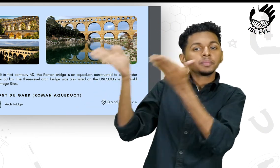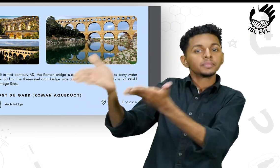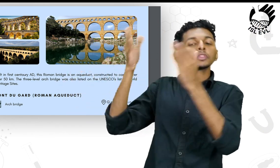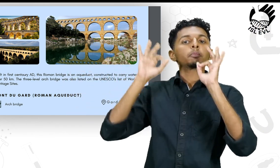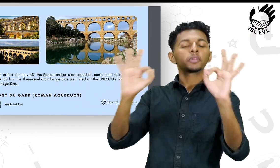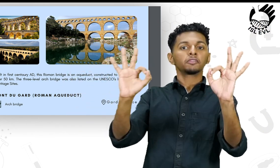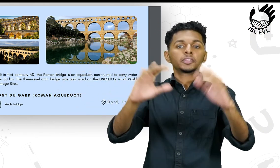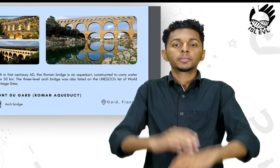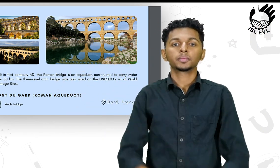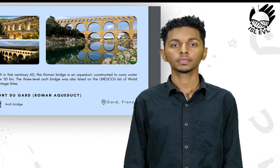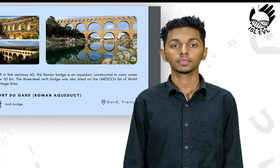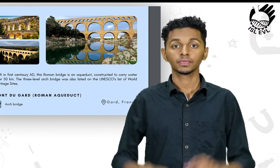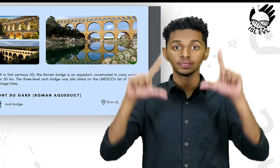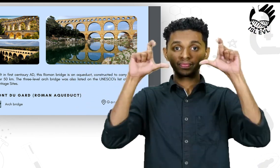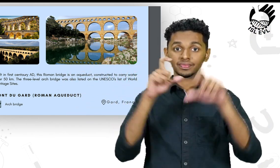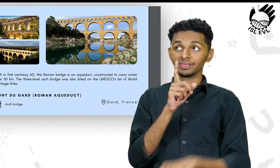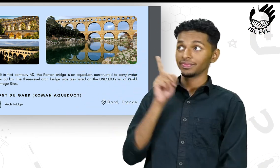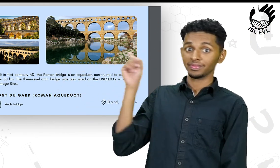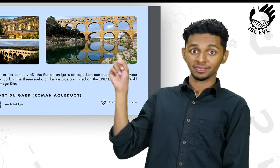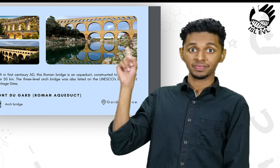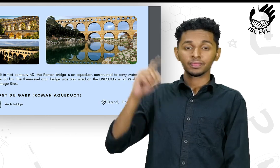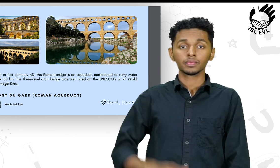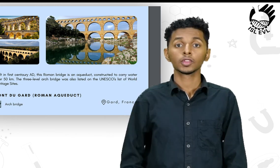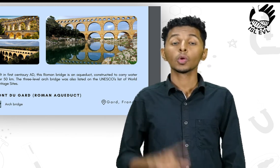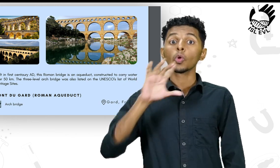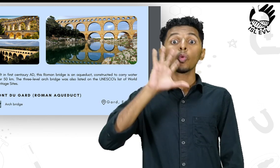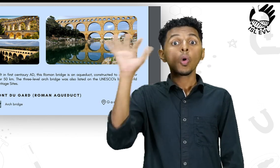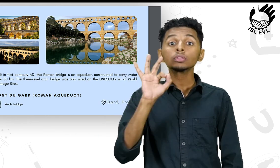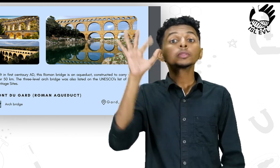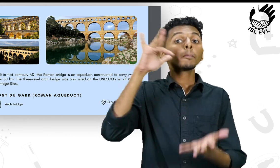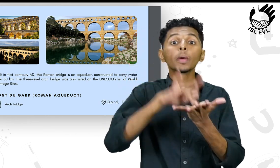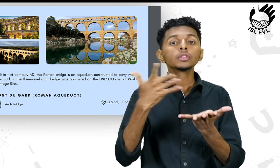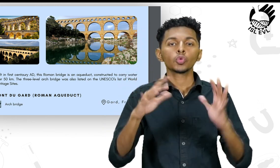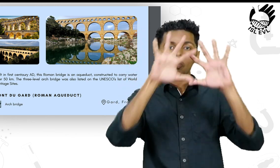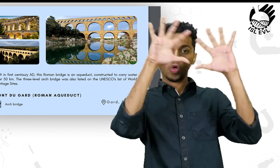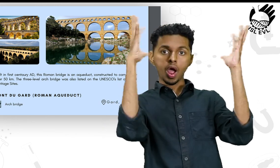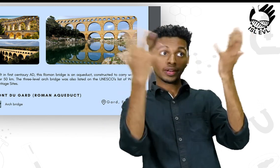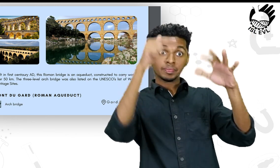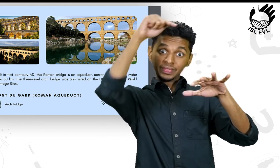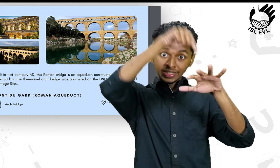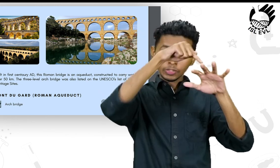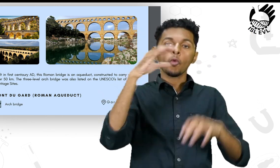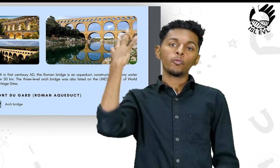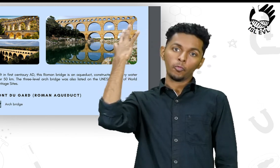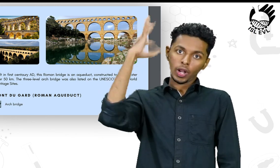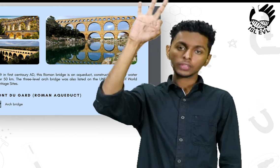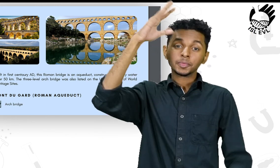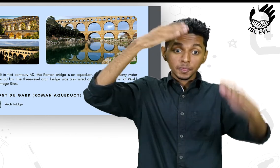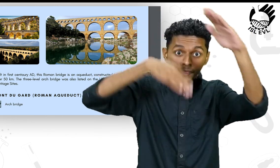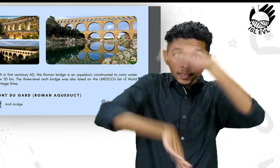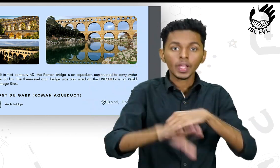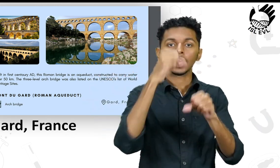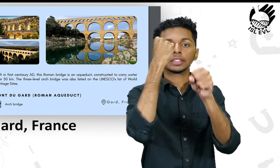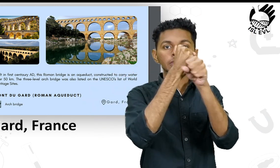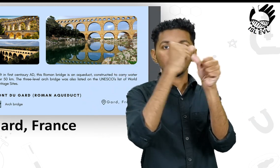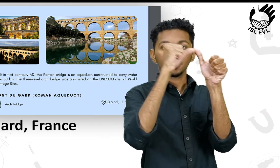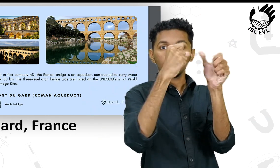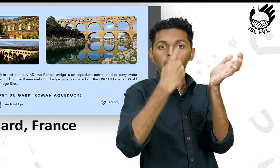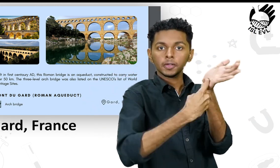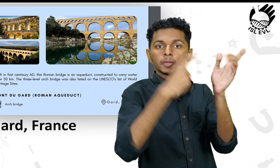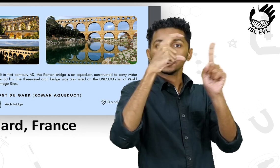This bridge is located in a place called Gard in France.